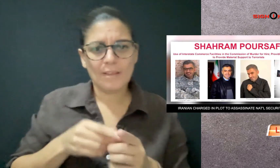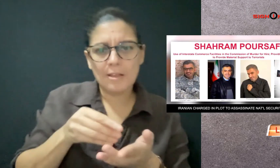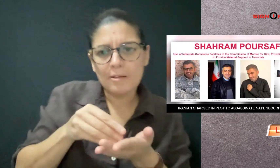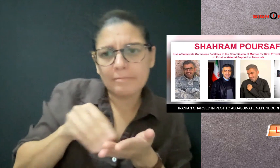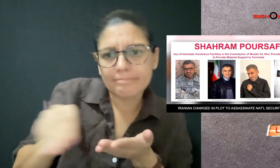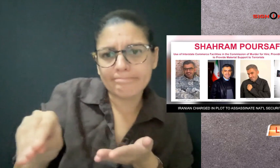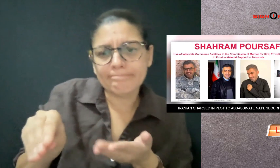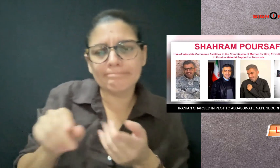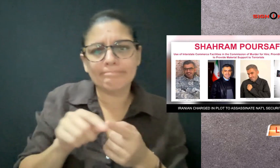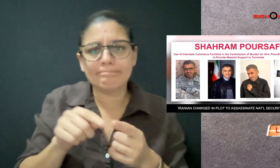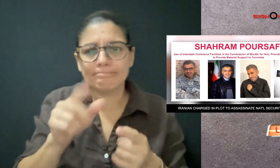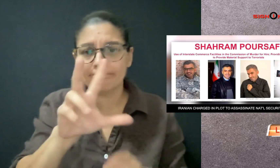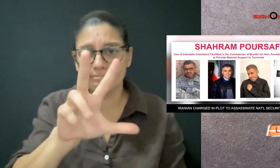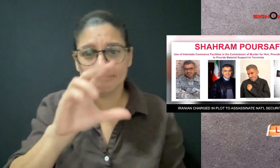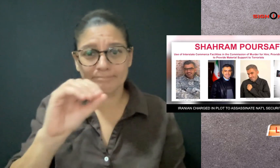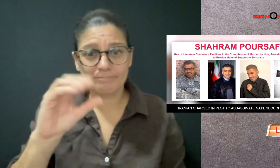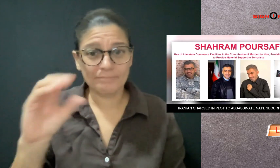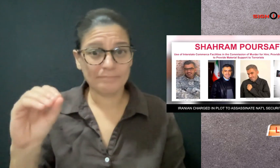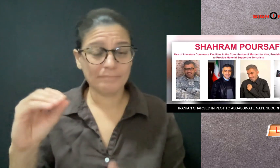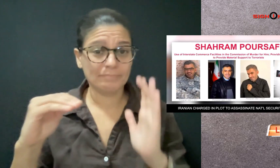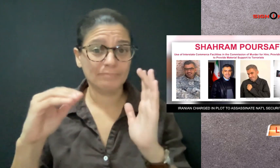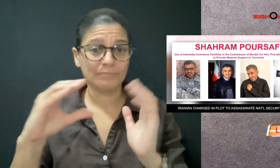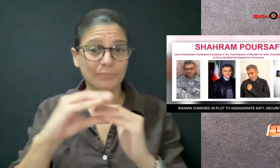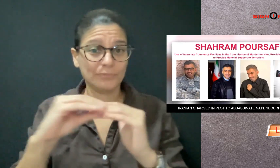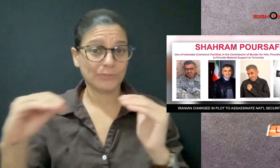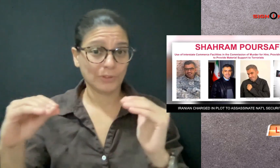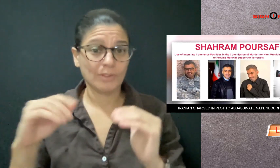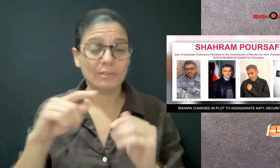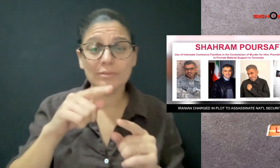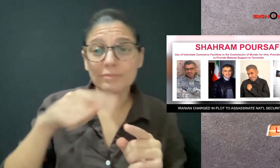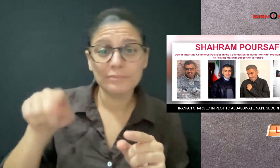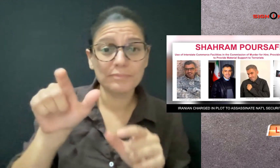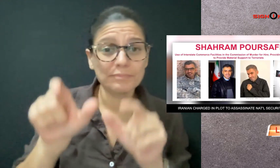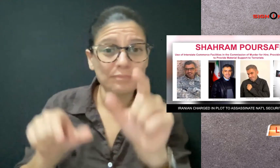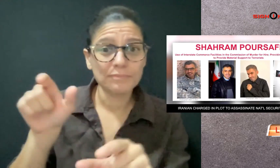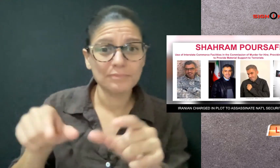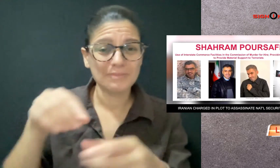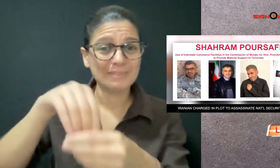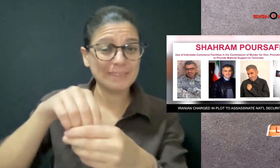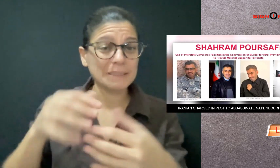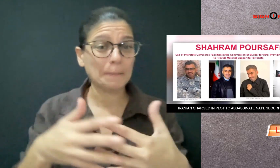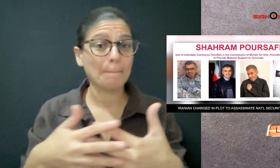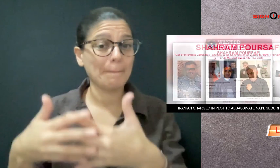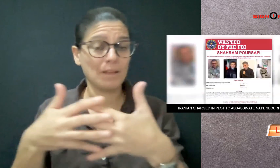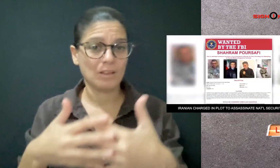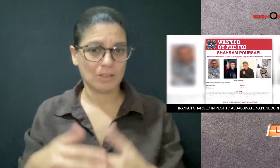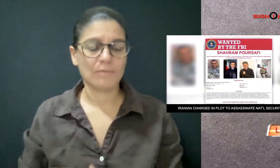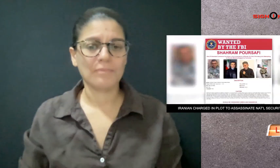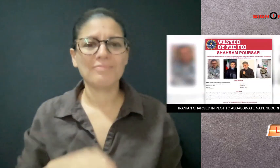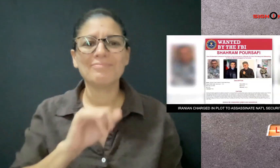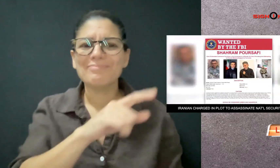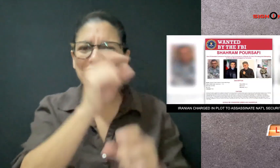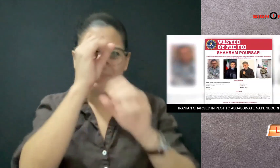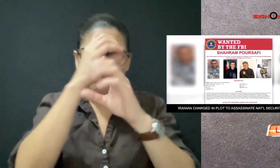who allegedly tried to pay $300,000 to individuals in the United States.